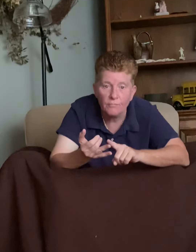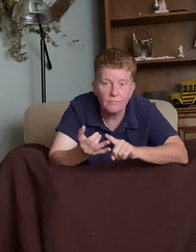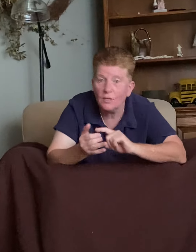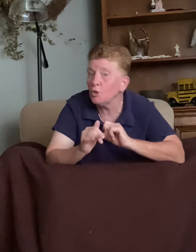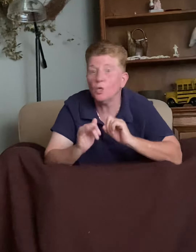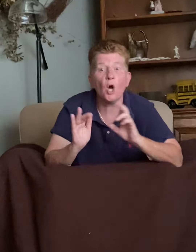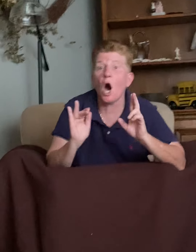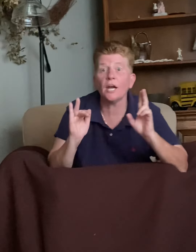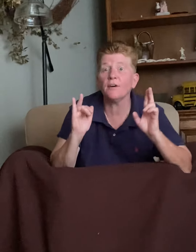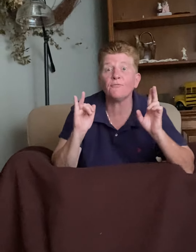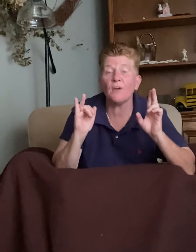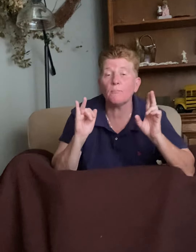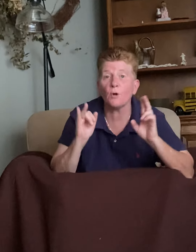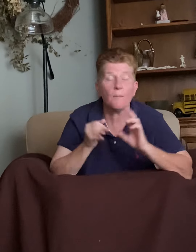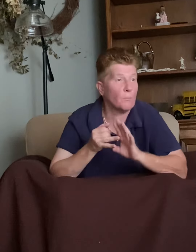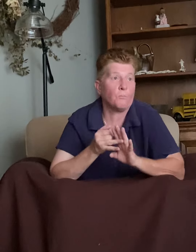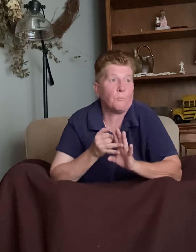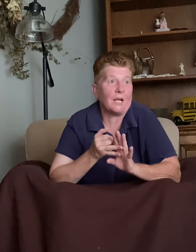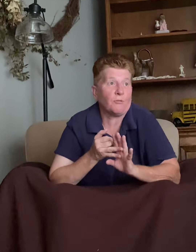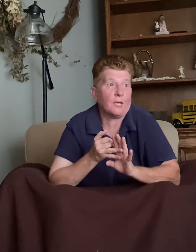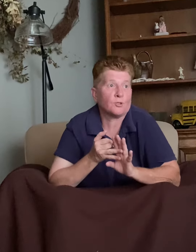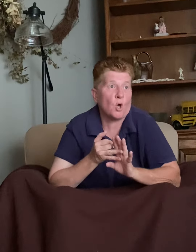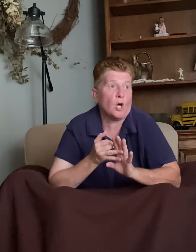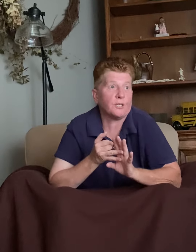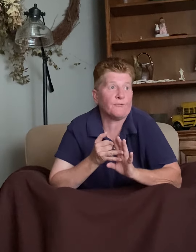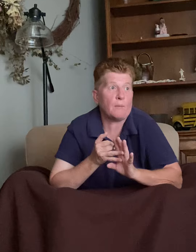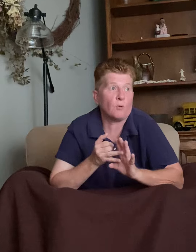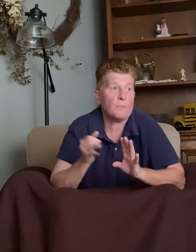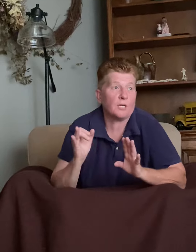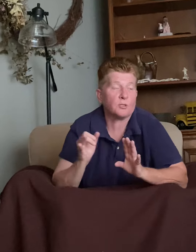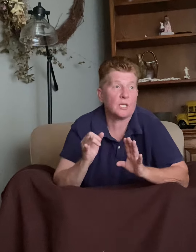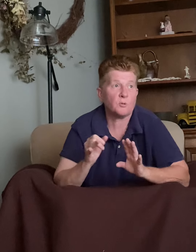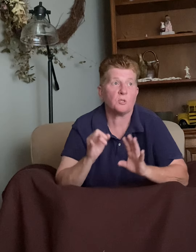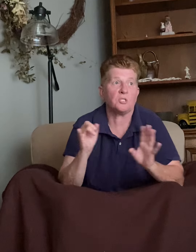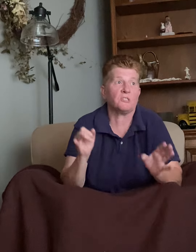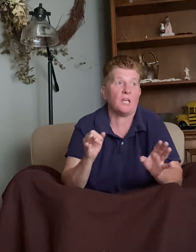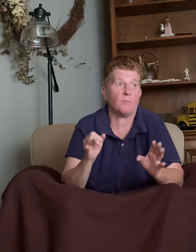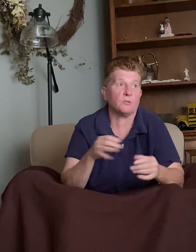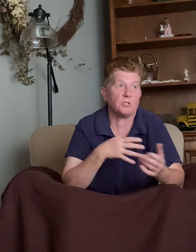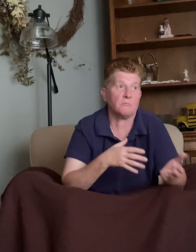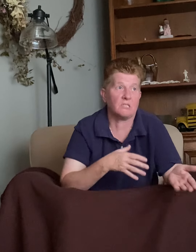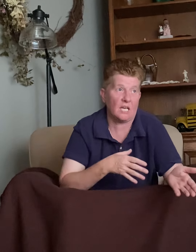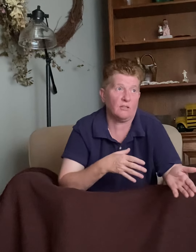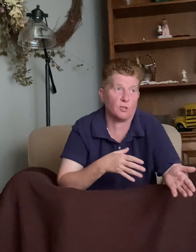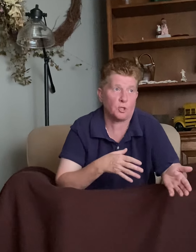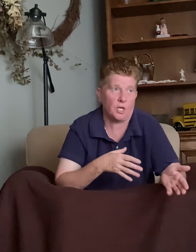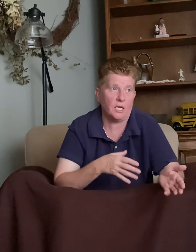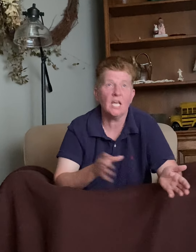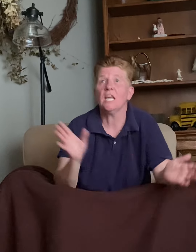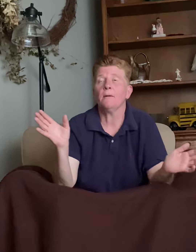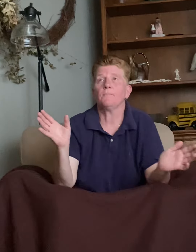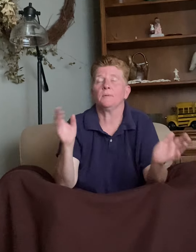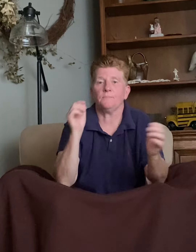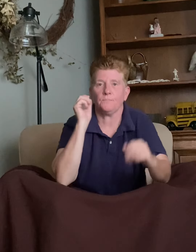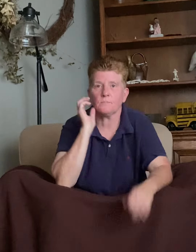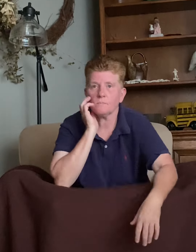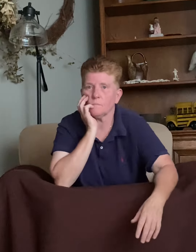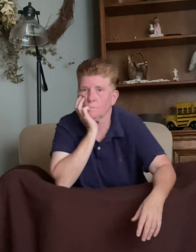all non-ephemera, but I think it's called ephemera because that's what she said when she was getting it. No, ephemera is different than paper